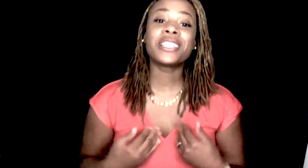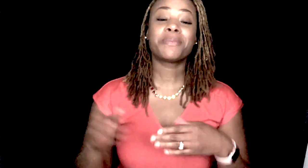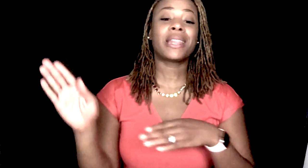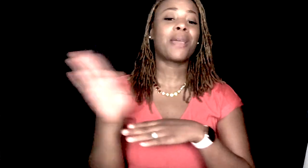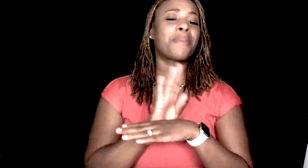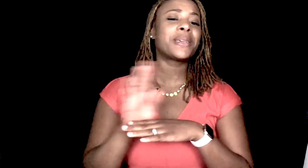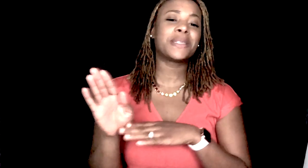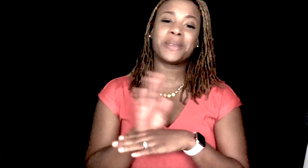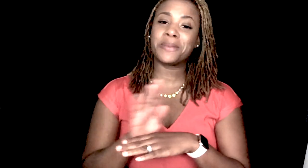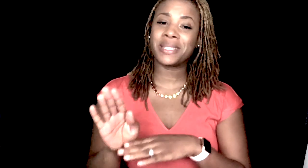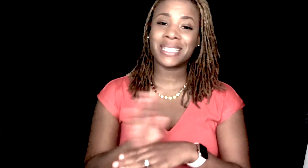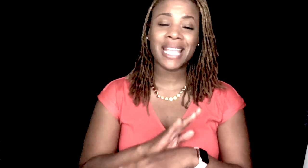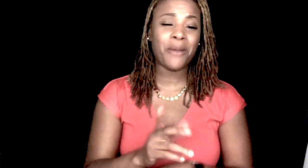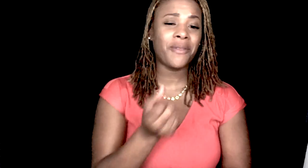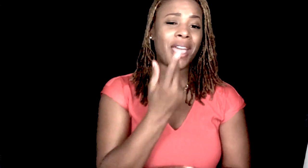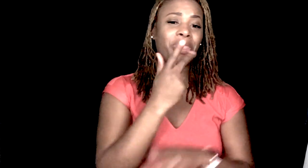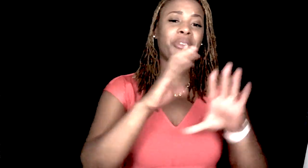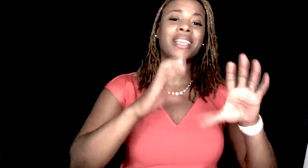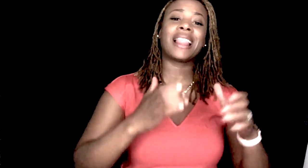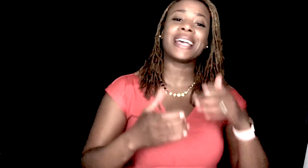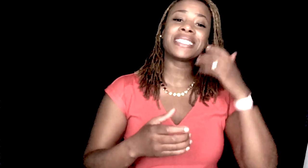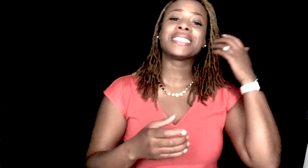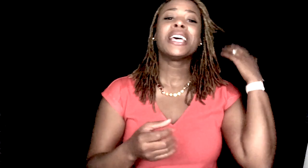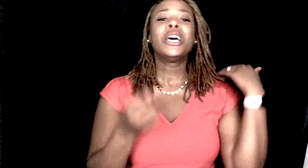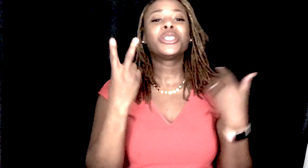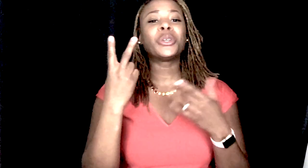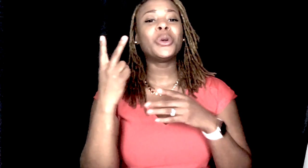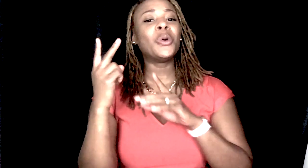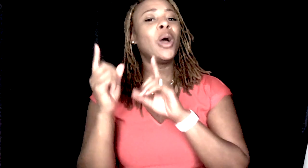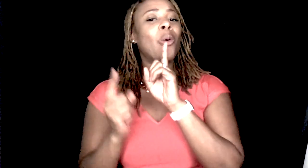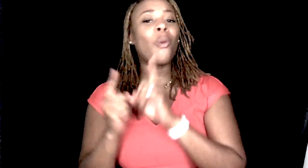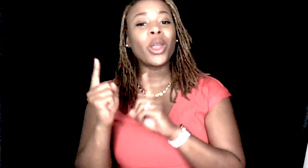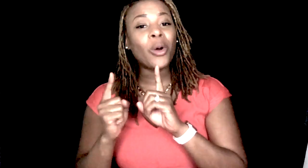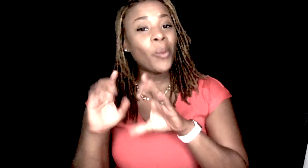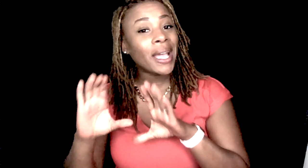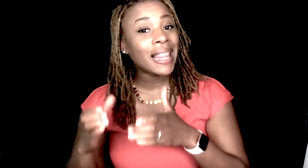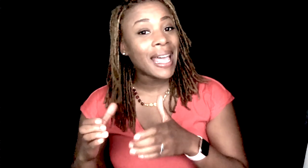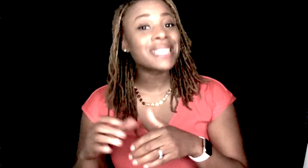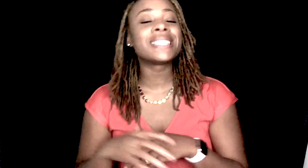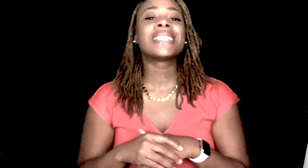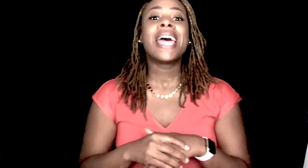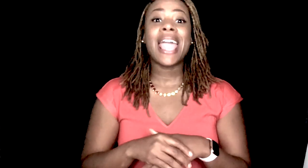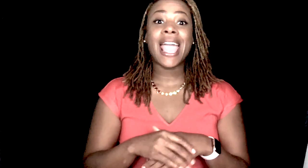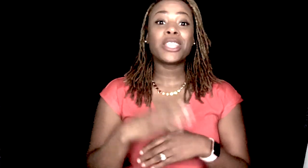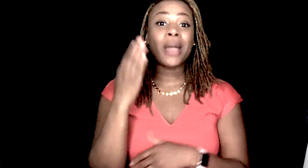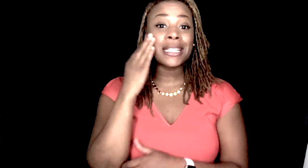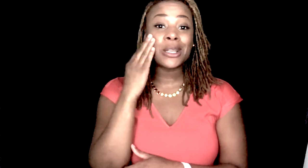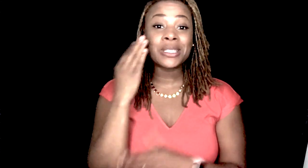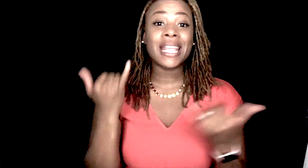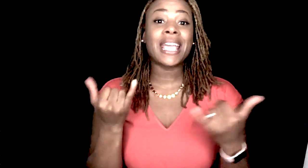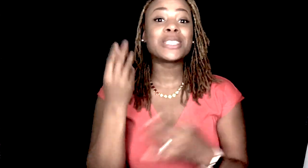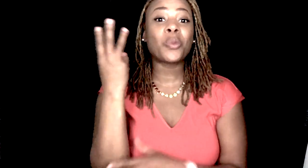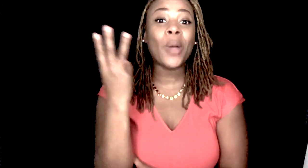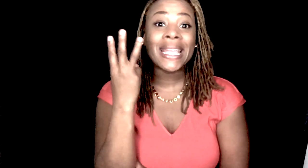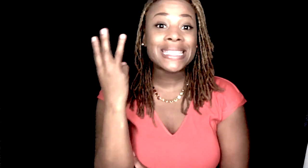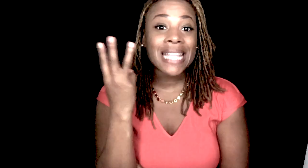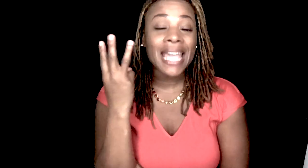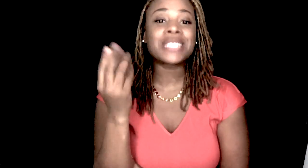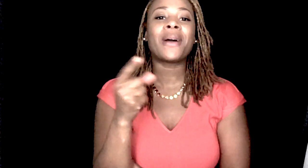It's been a busy, busy, busy day. We've had three classes, two one-on-one classes, and you guys know today is Wednesday, so I